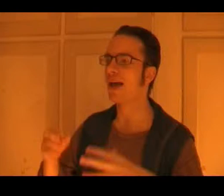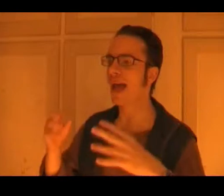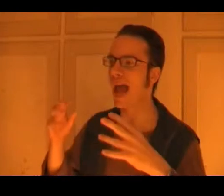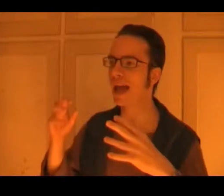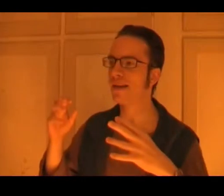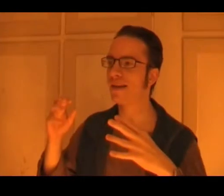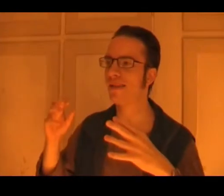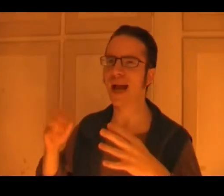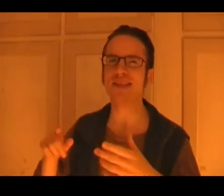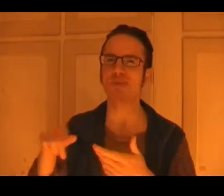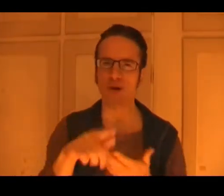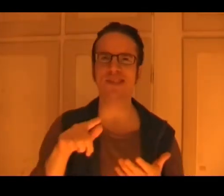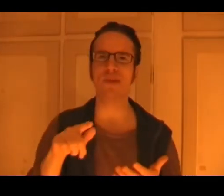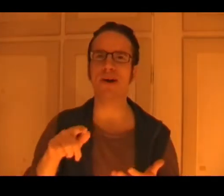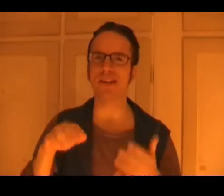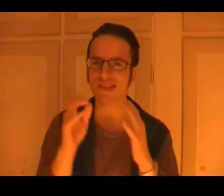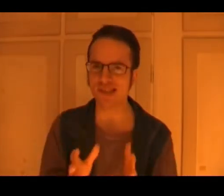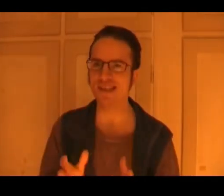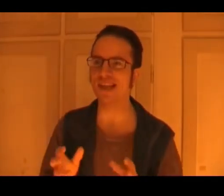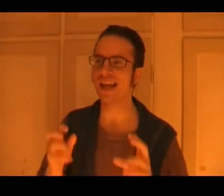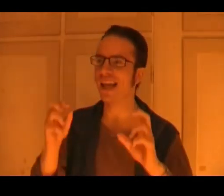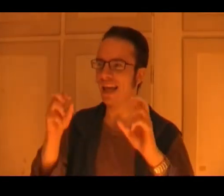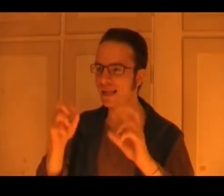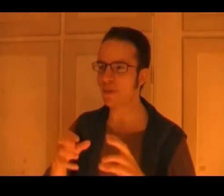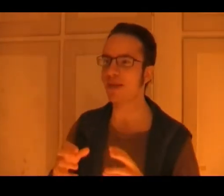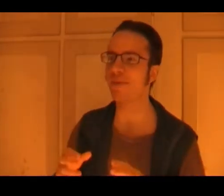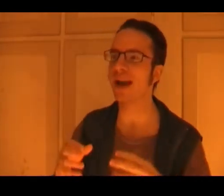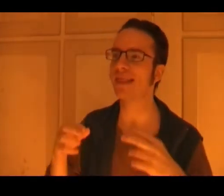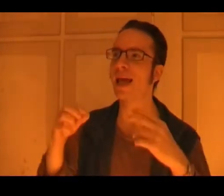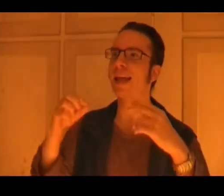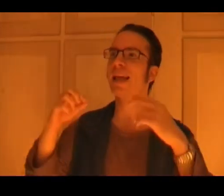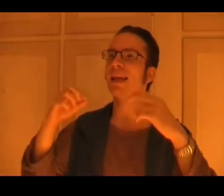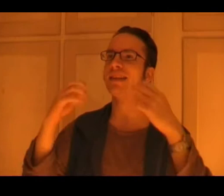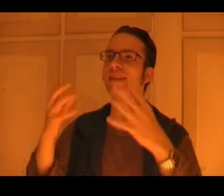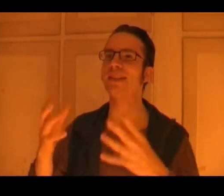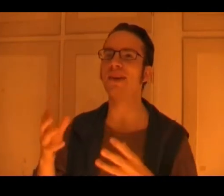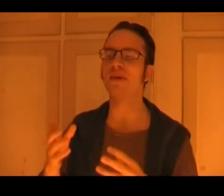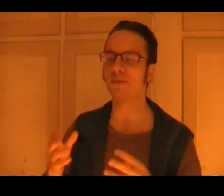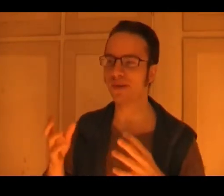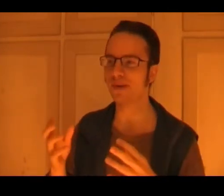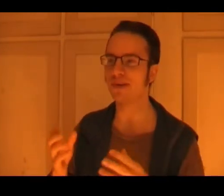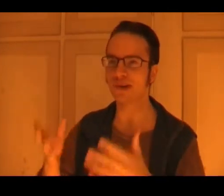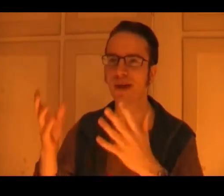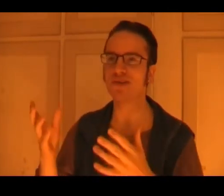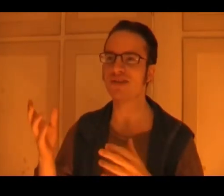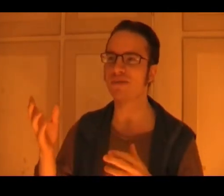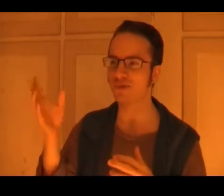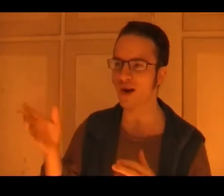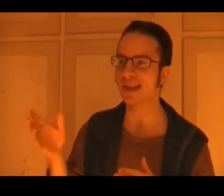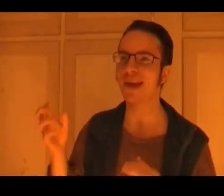And the guy just presses the button, he just does it, in spite of the fact that, you know, your commander-in-chief is right there,